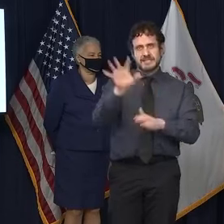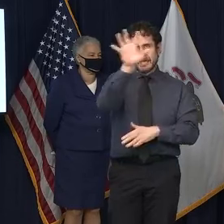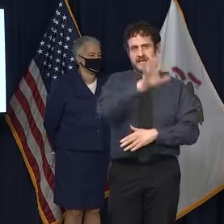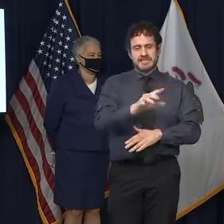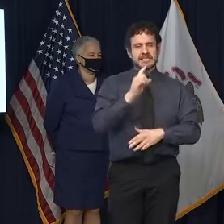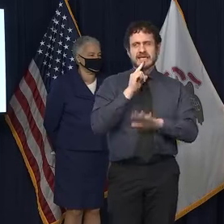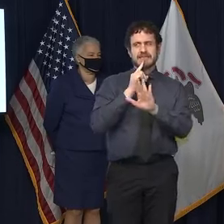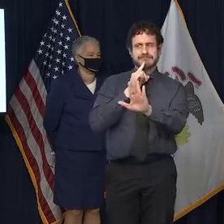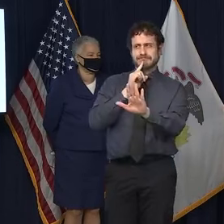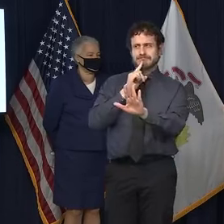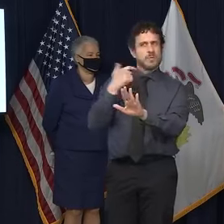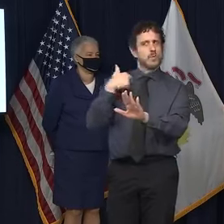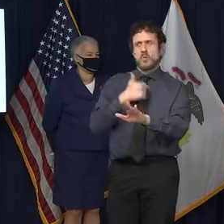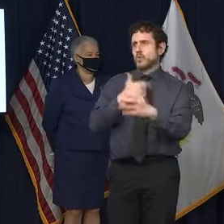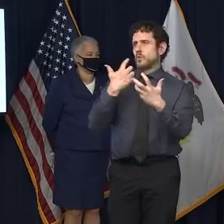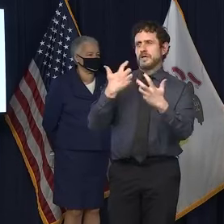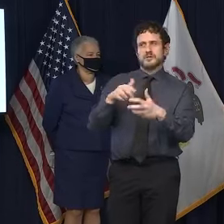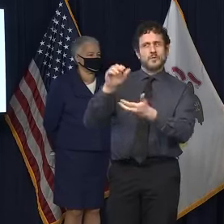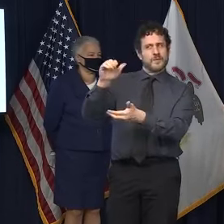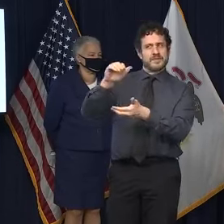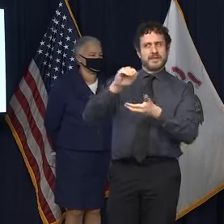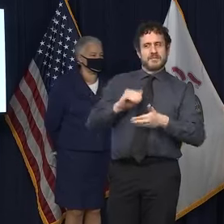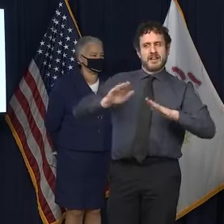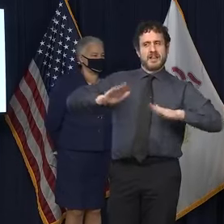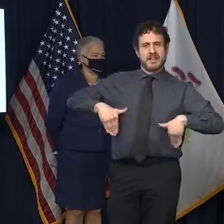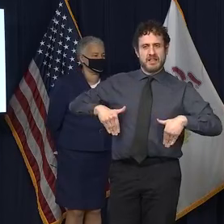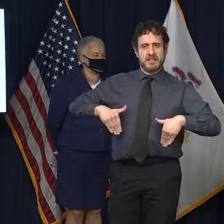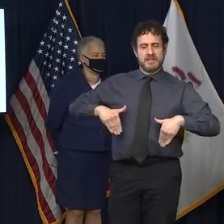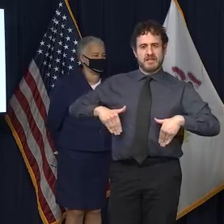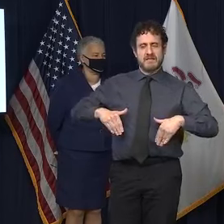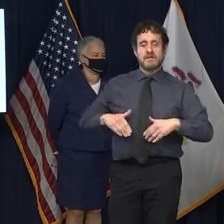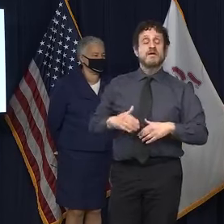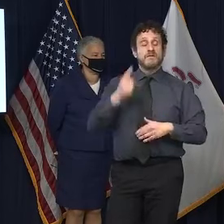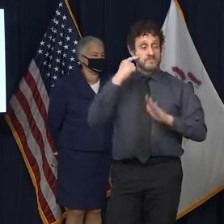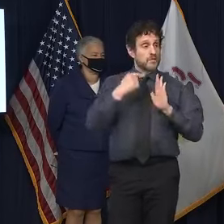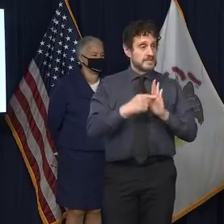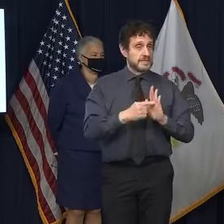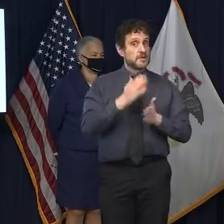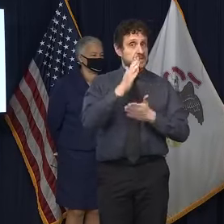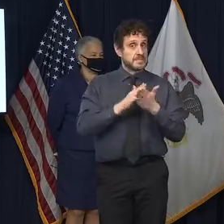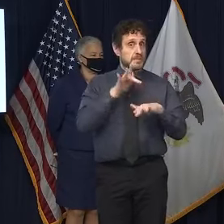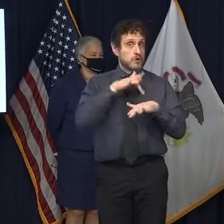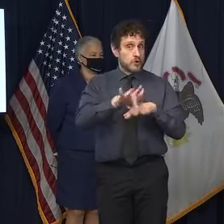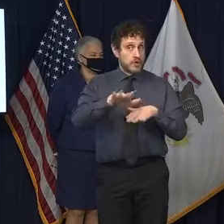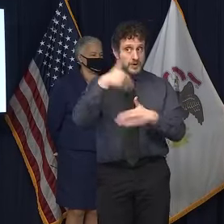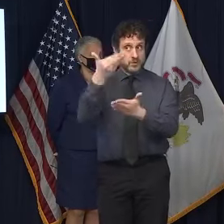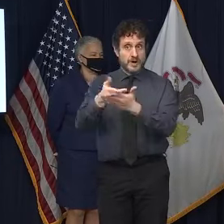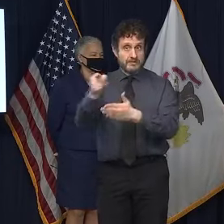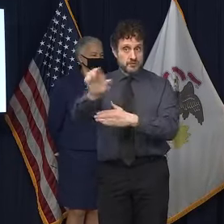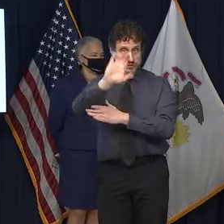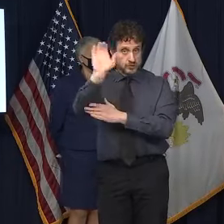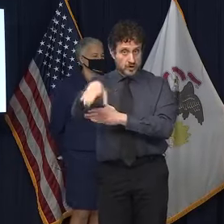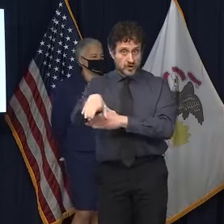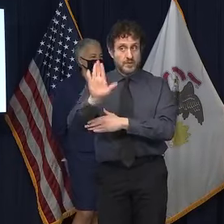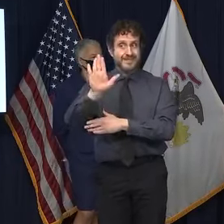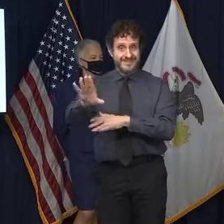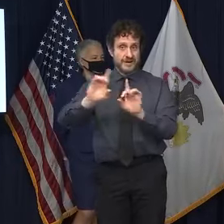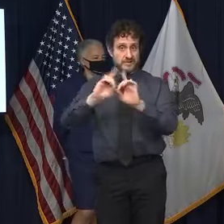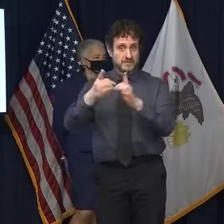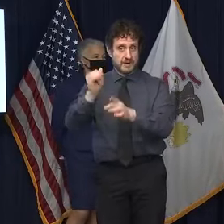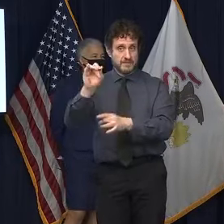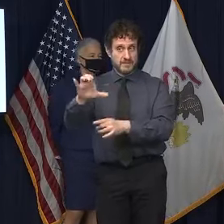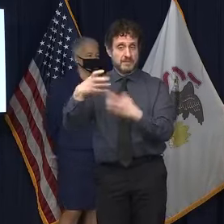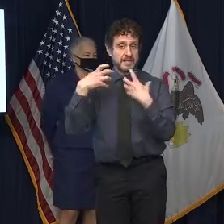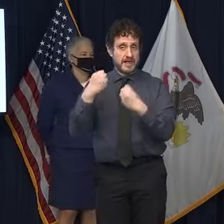not have them delivered as early as, for example, the ones that were delivered to Chicago Department of Public Health,